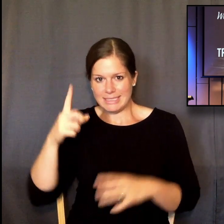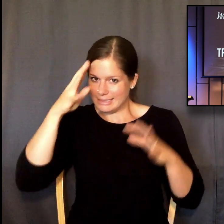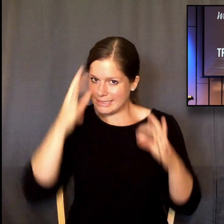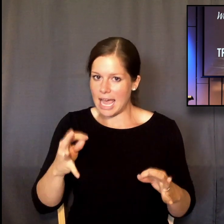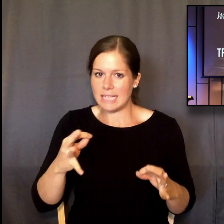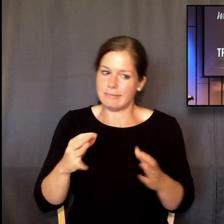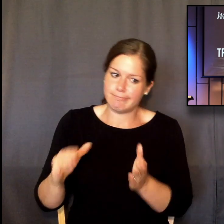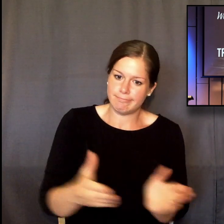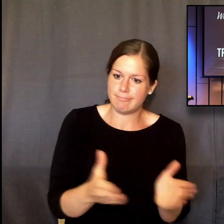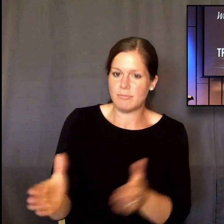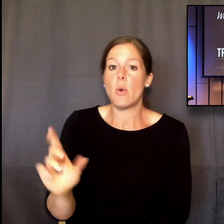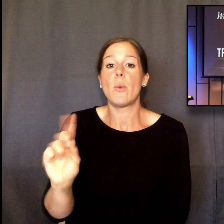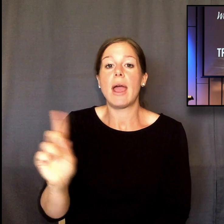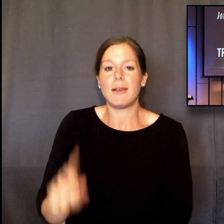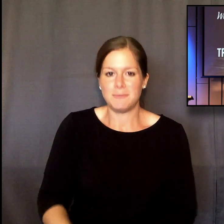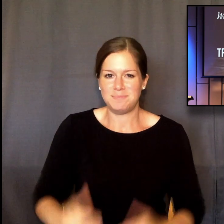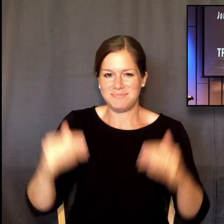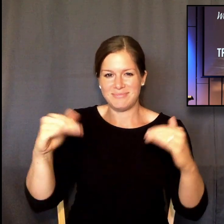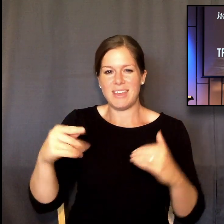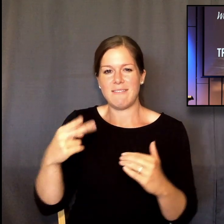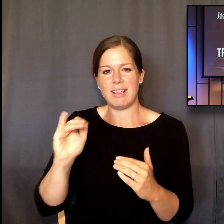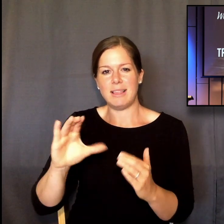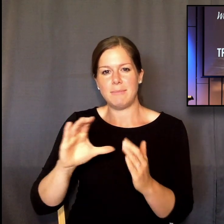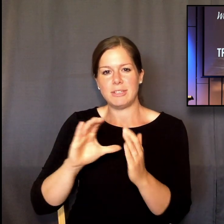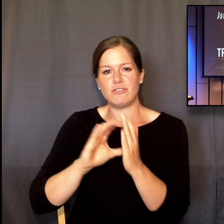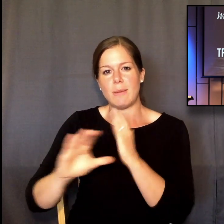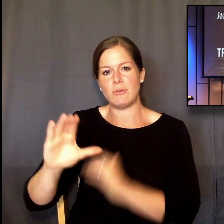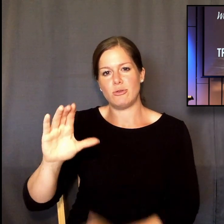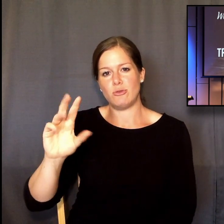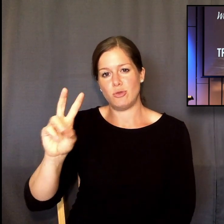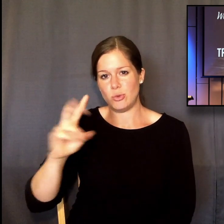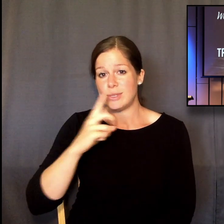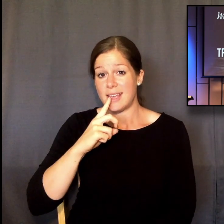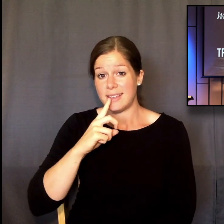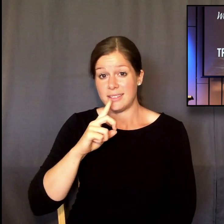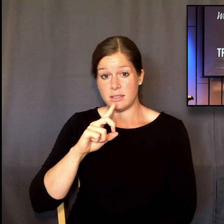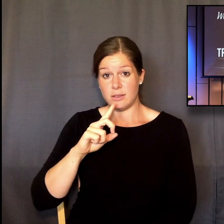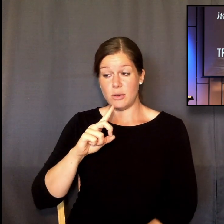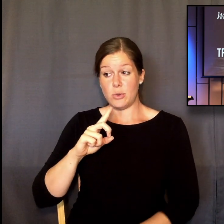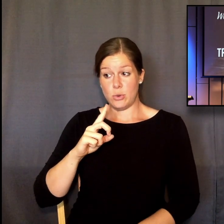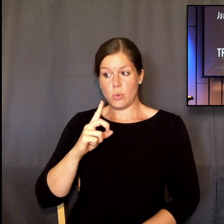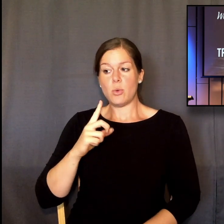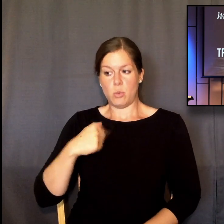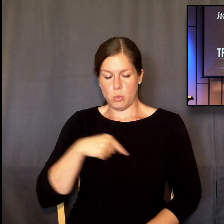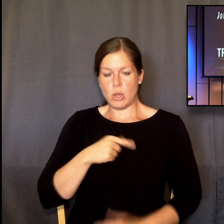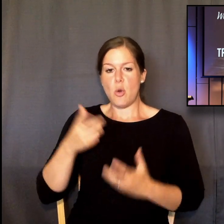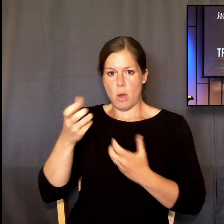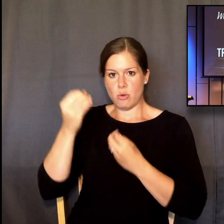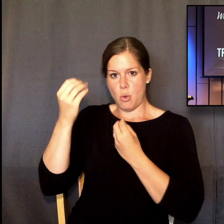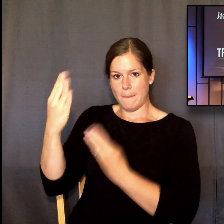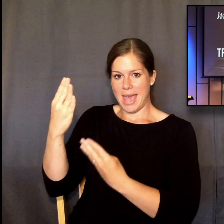says that when you want to obey, God is at work. And when you actually obey, God is at work.